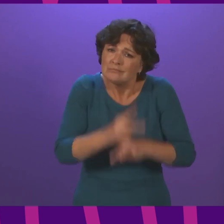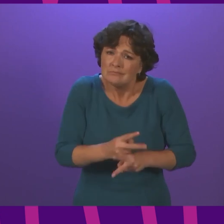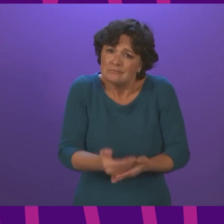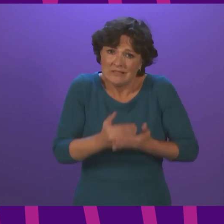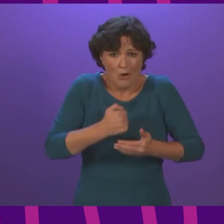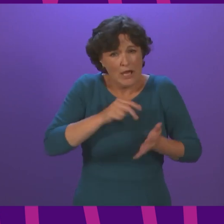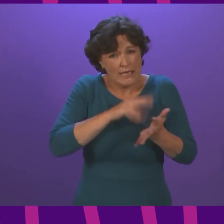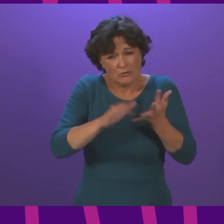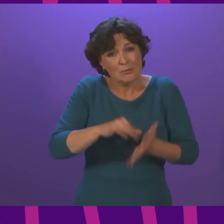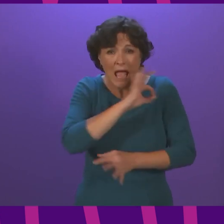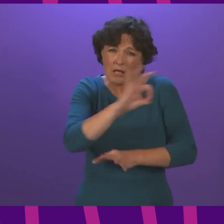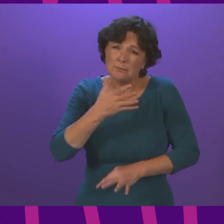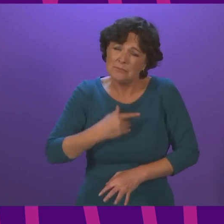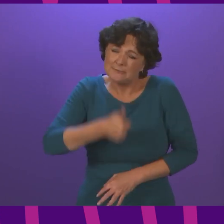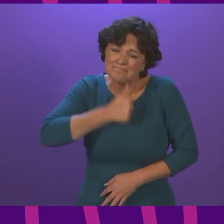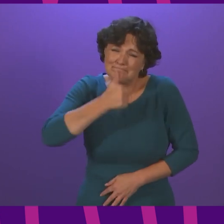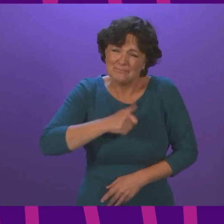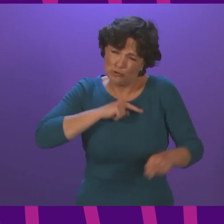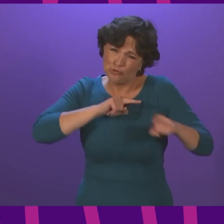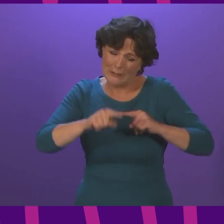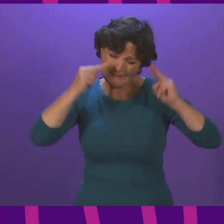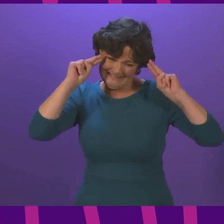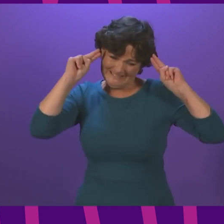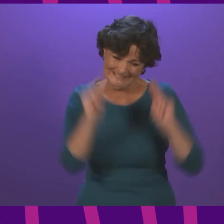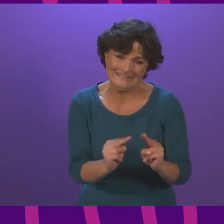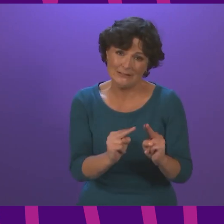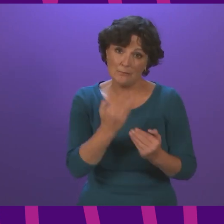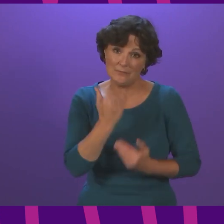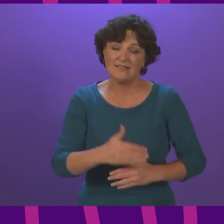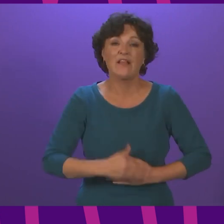would ask everybody to stick with it and let's get cases down even further.